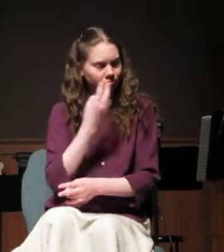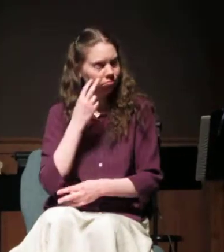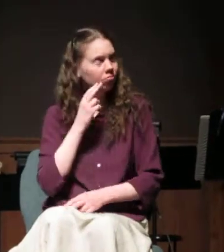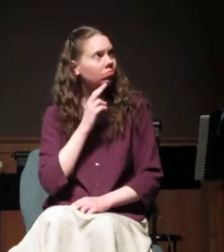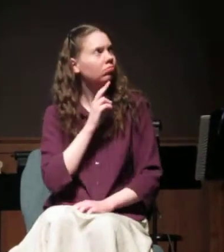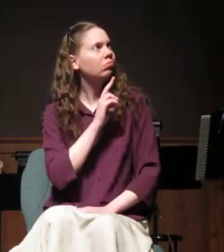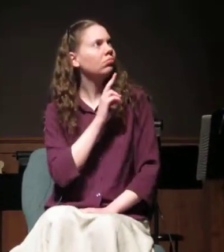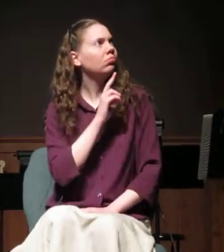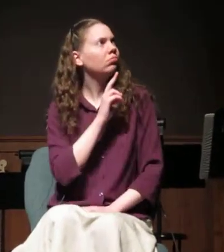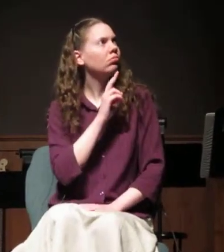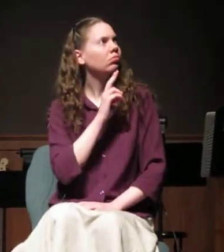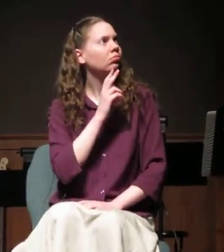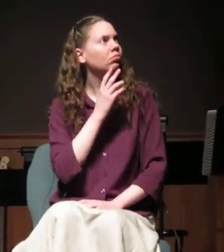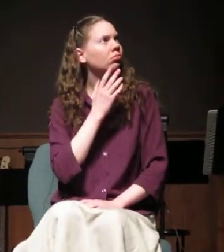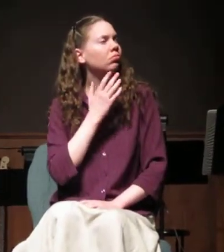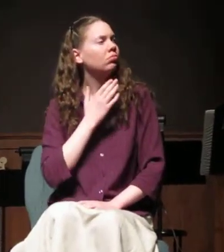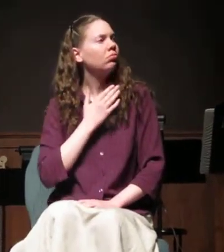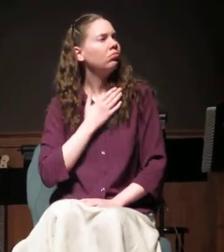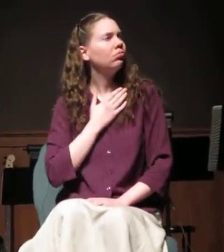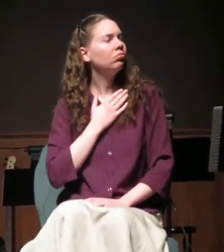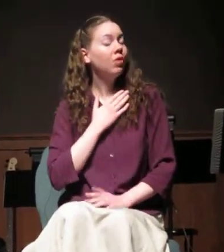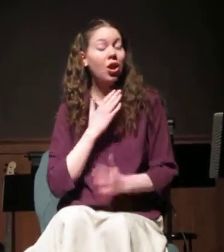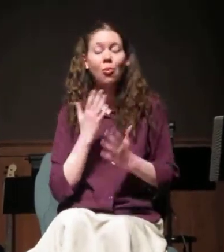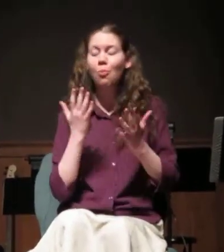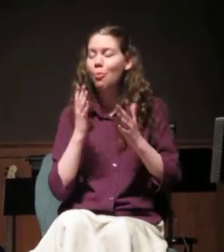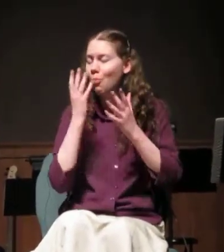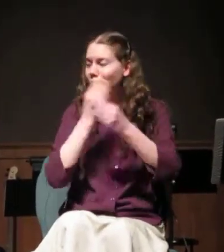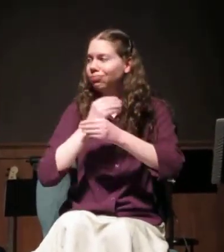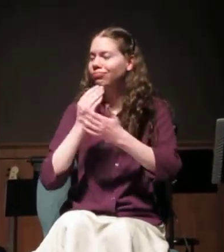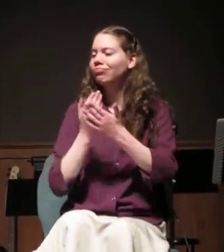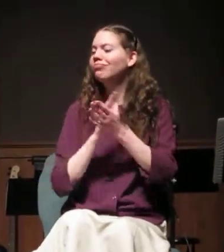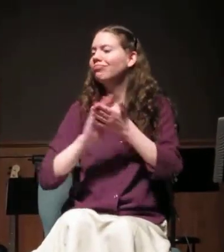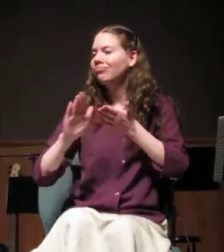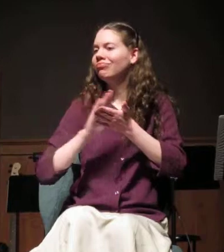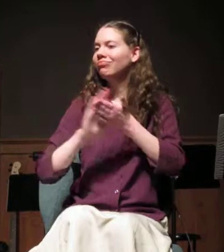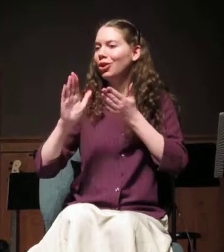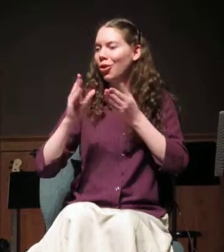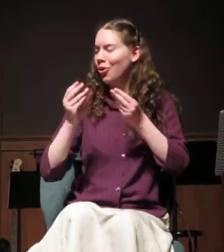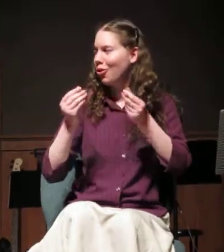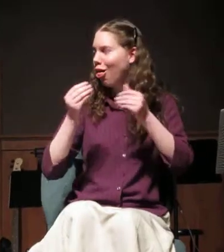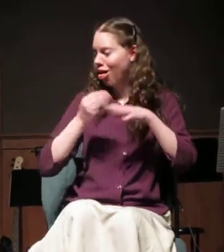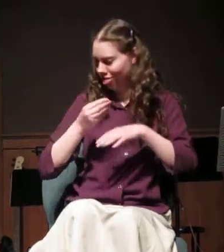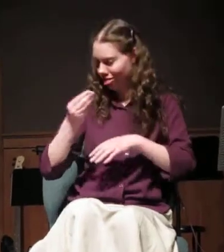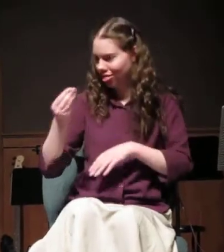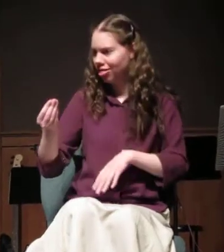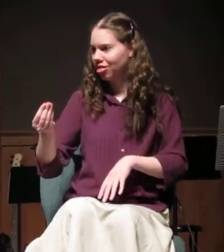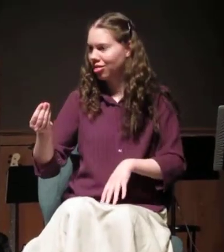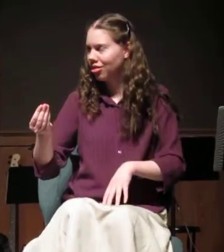laid across her palm a linen cloth so clean and new that it shined. She blinked from the gift to the giver.